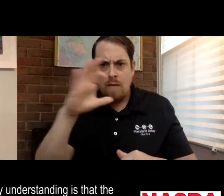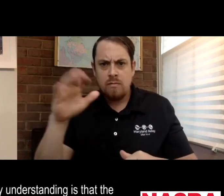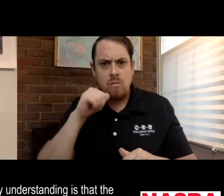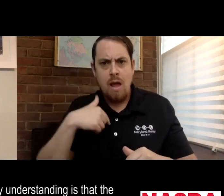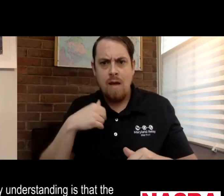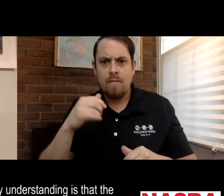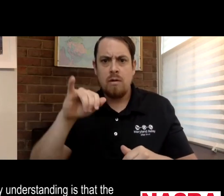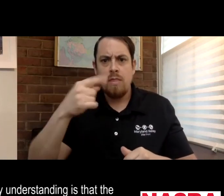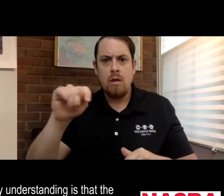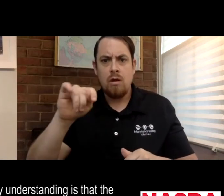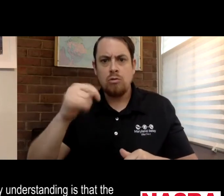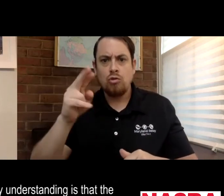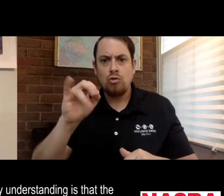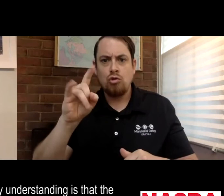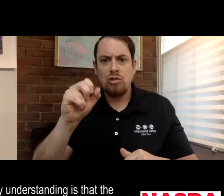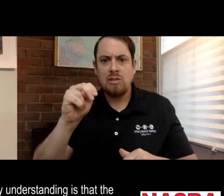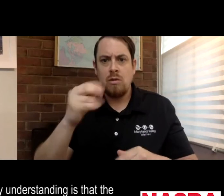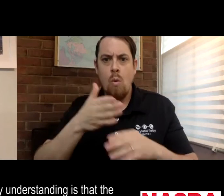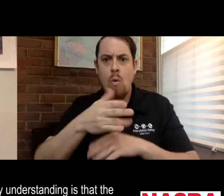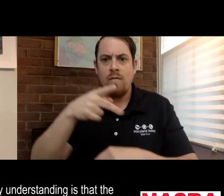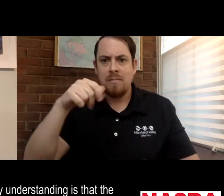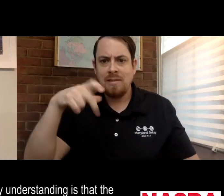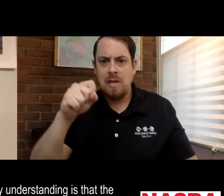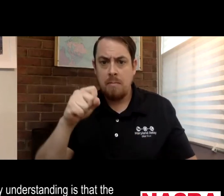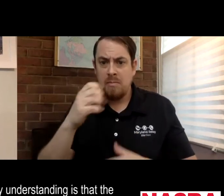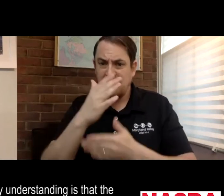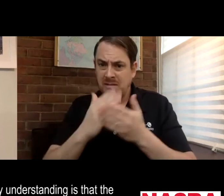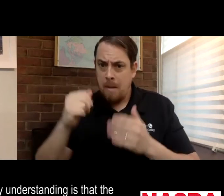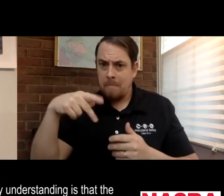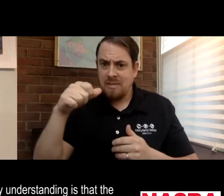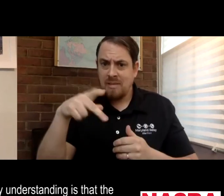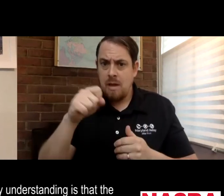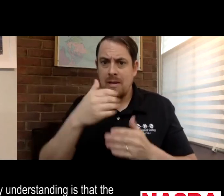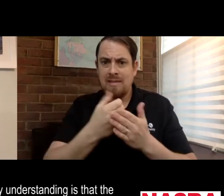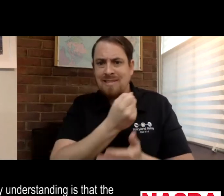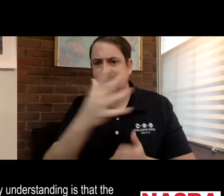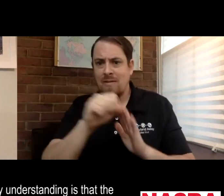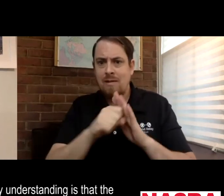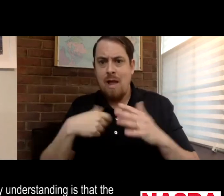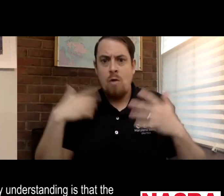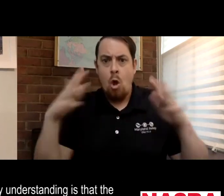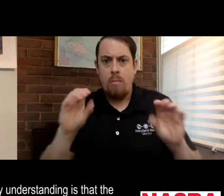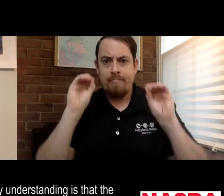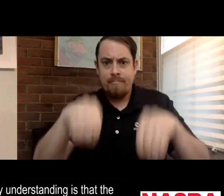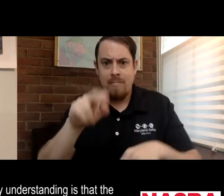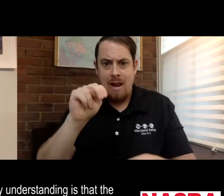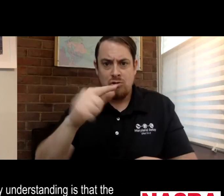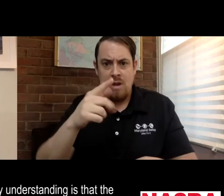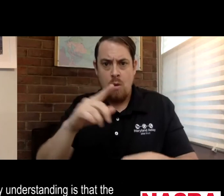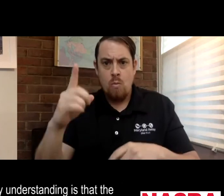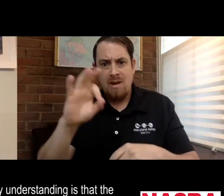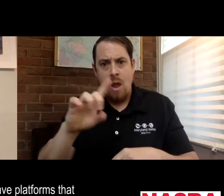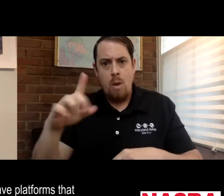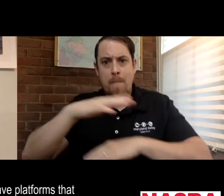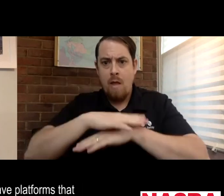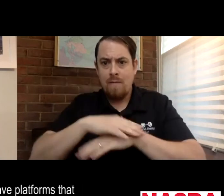And his question is, my understanding is that the FCC doesn't have jurisdiction over the